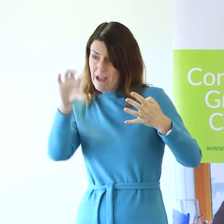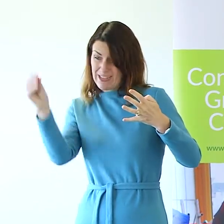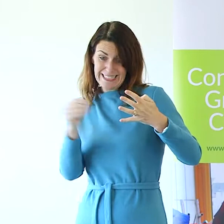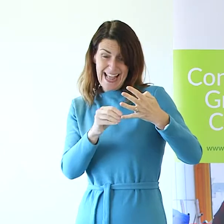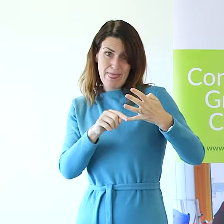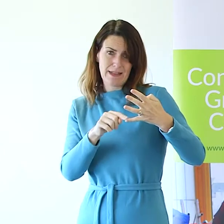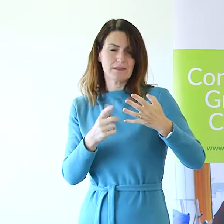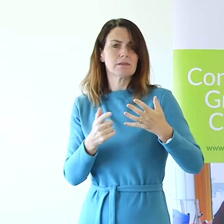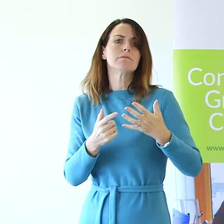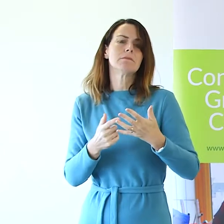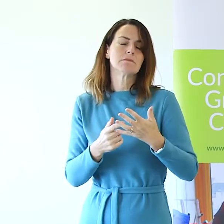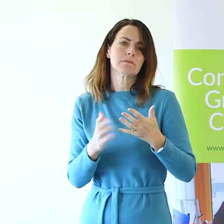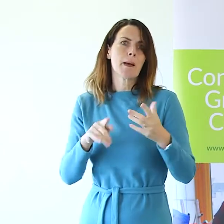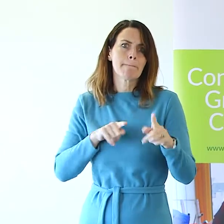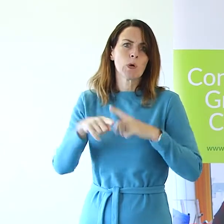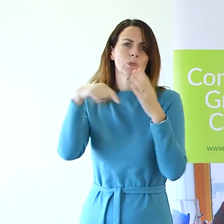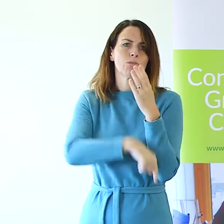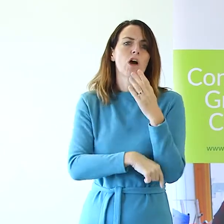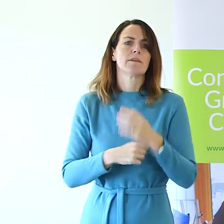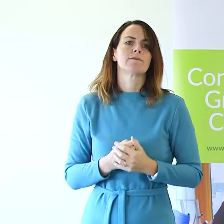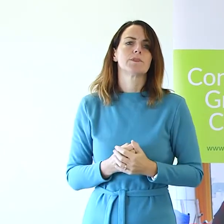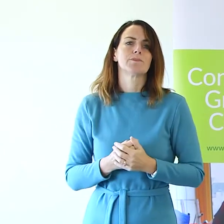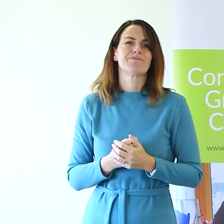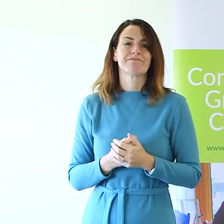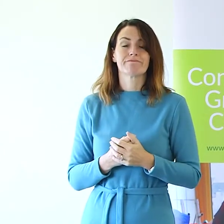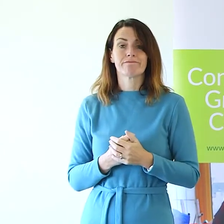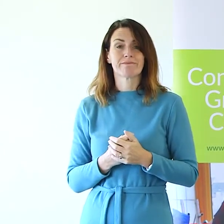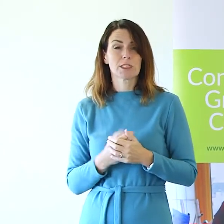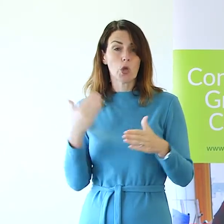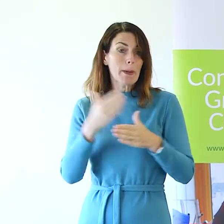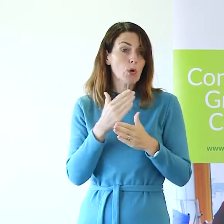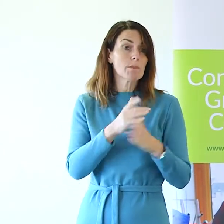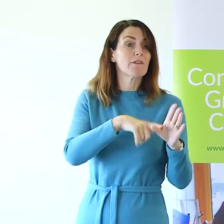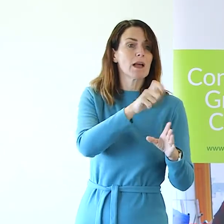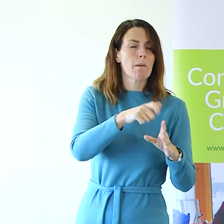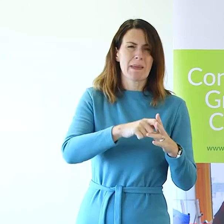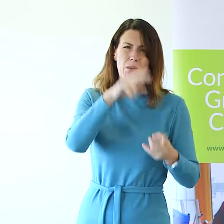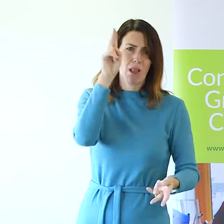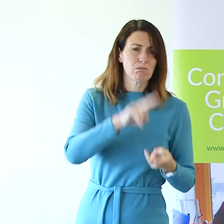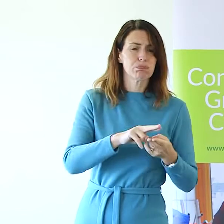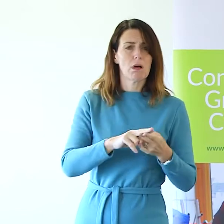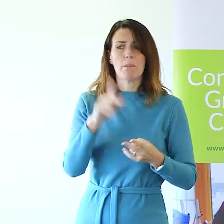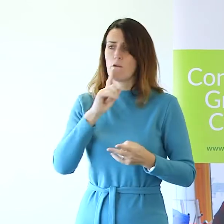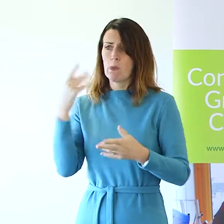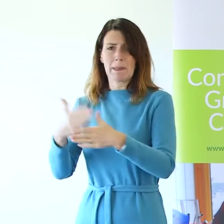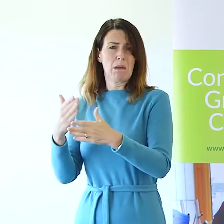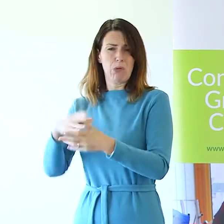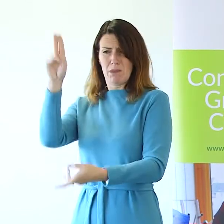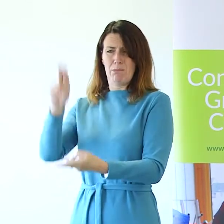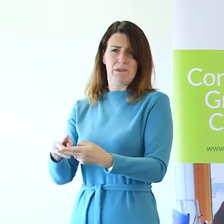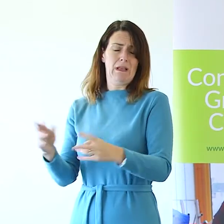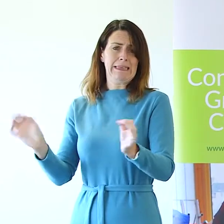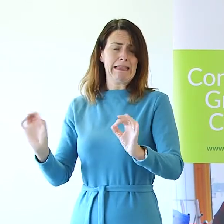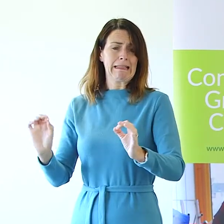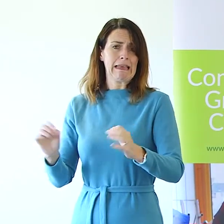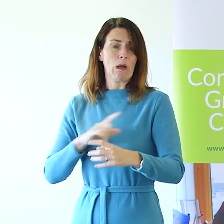high rates of unemployment for young people, employment prospects for women have decreased, particularly those with children, who are one